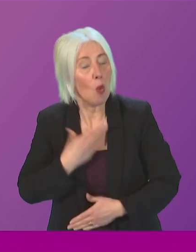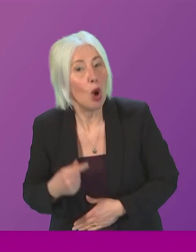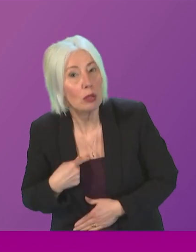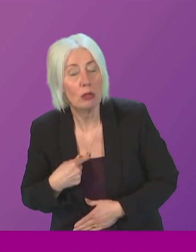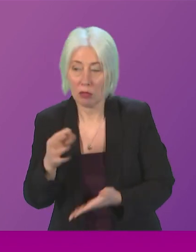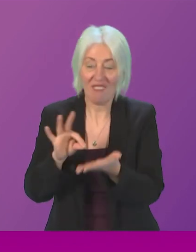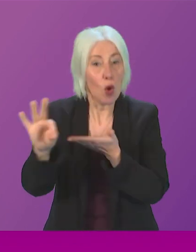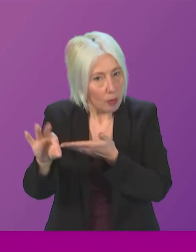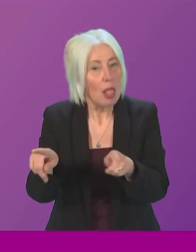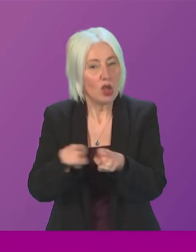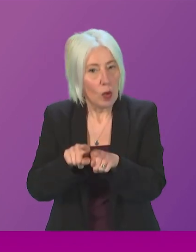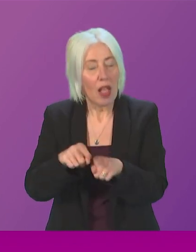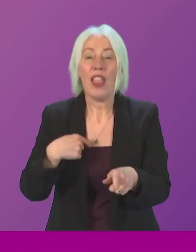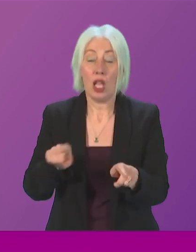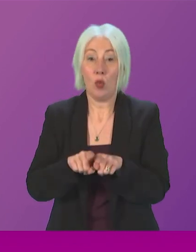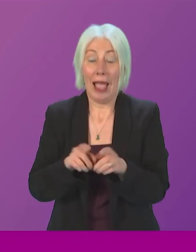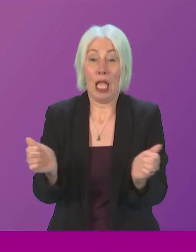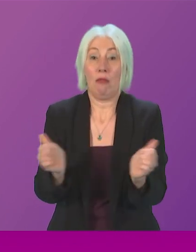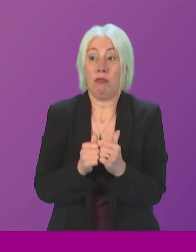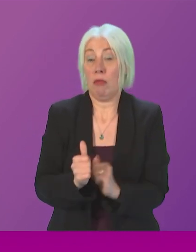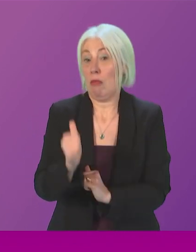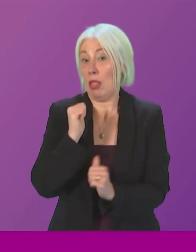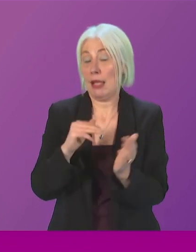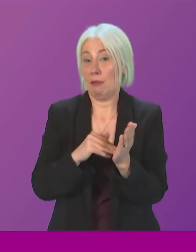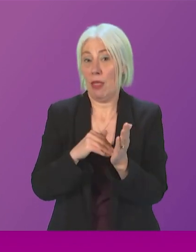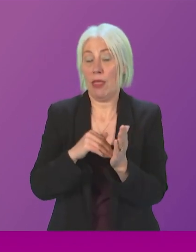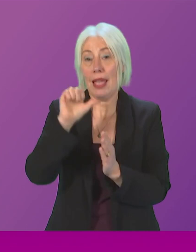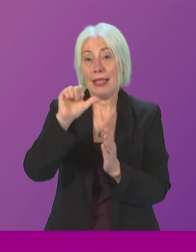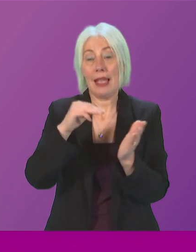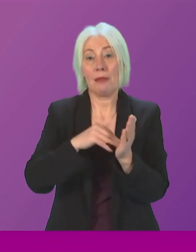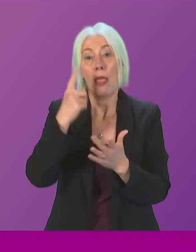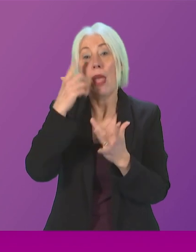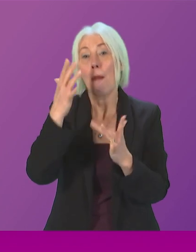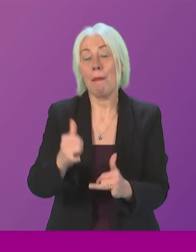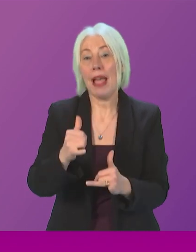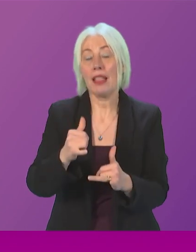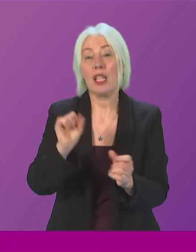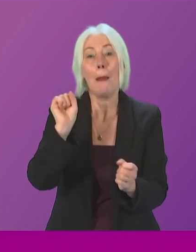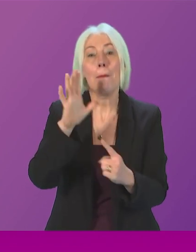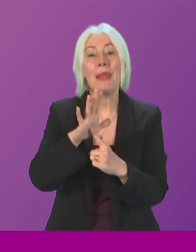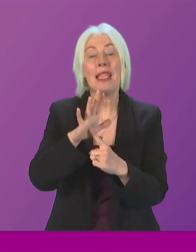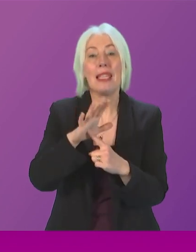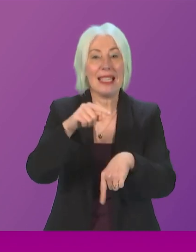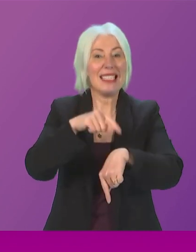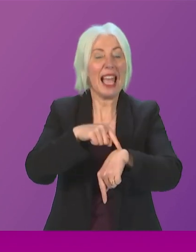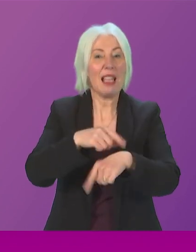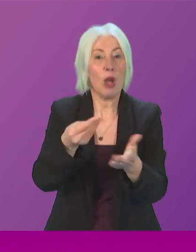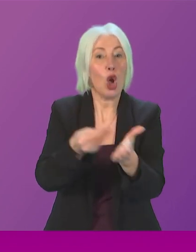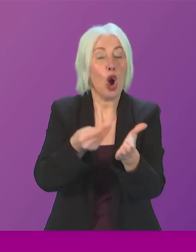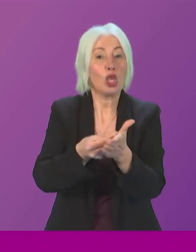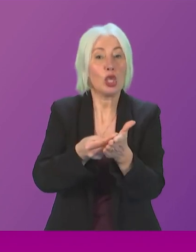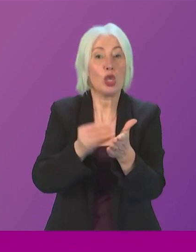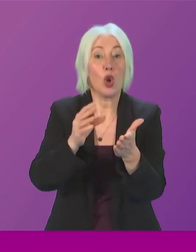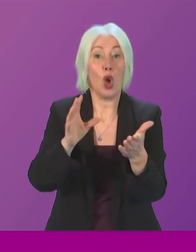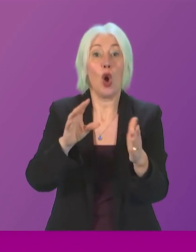affordable that is why I confirmed last month that the six month pilot to remove peak time fares from Scotrail services